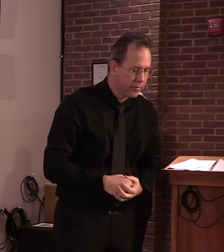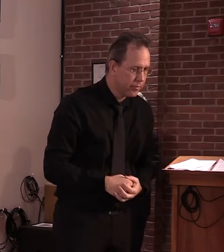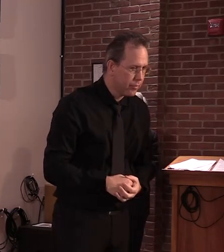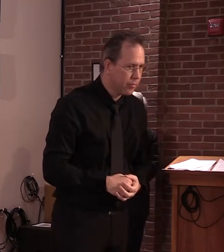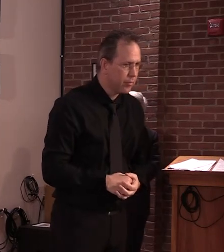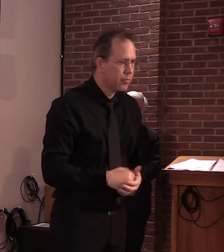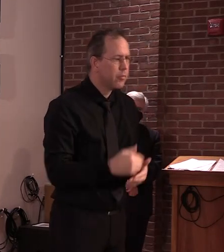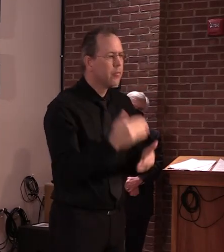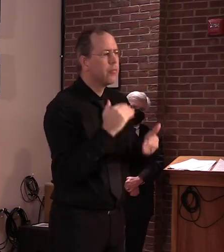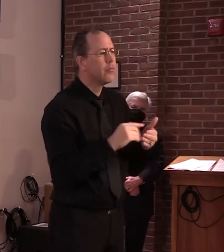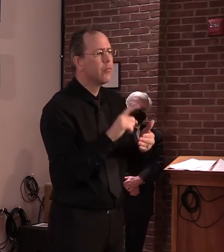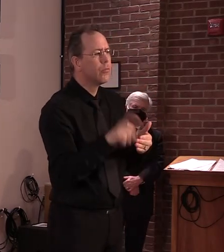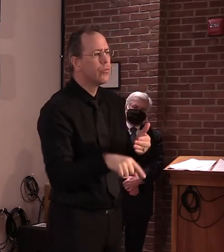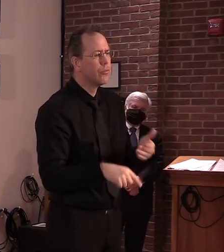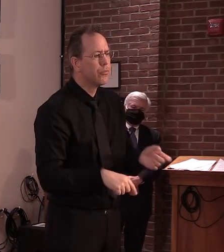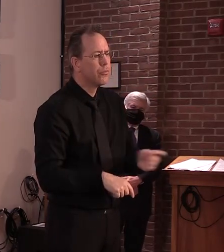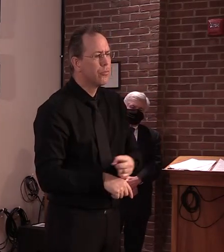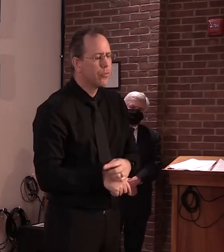Greg, the county courier.